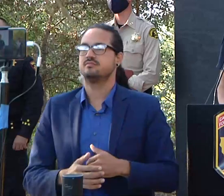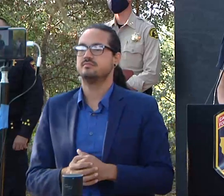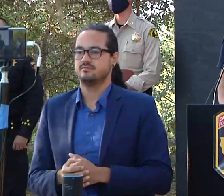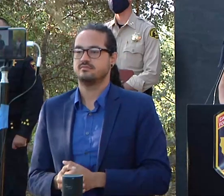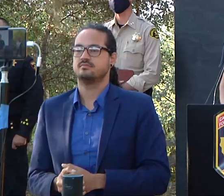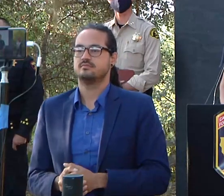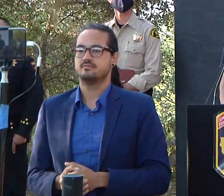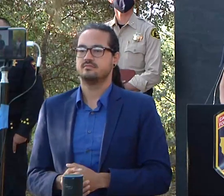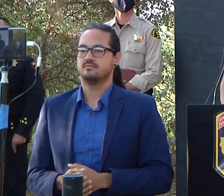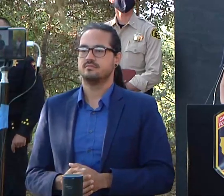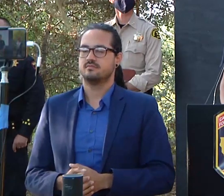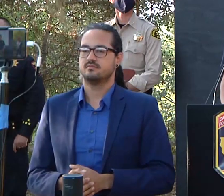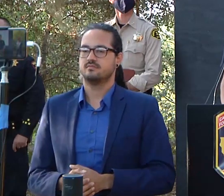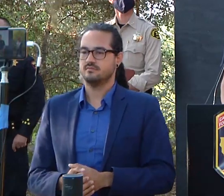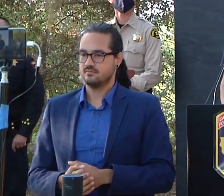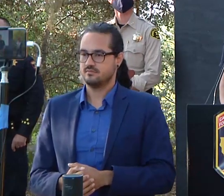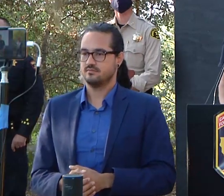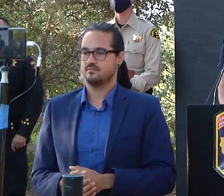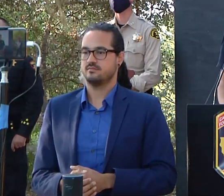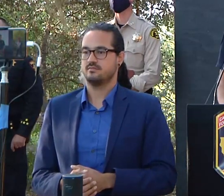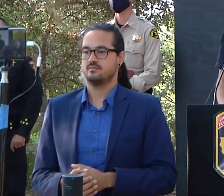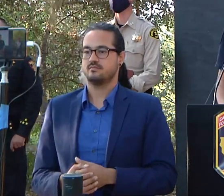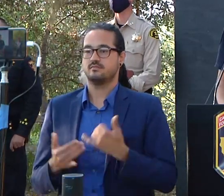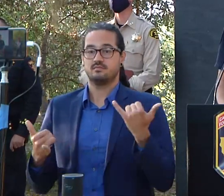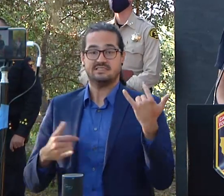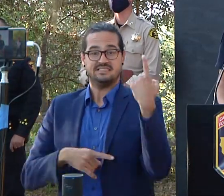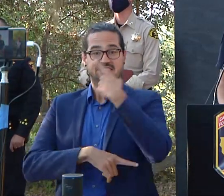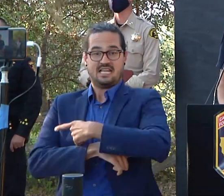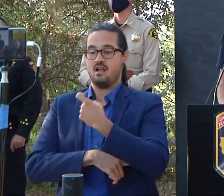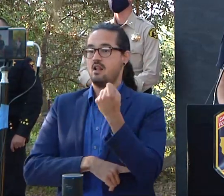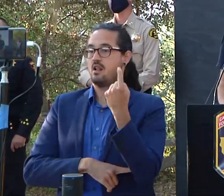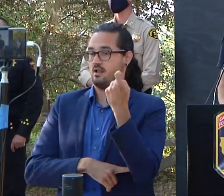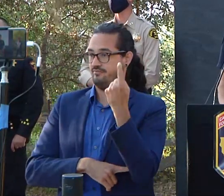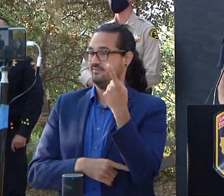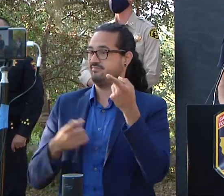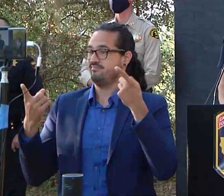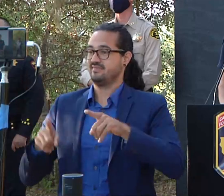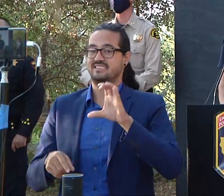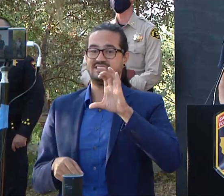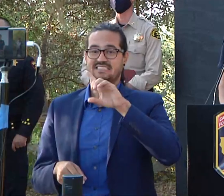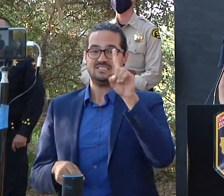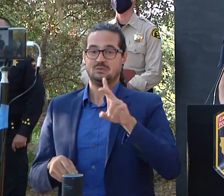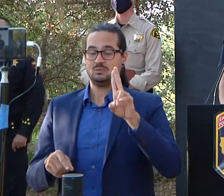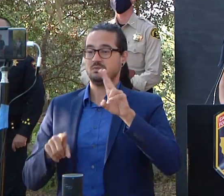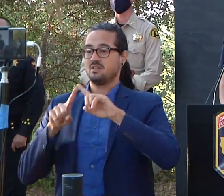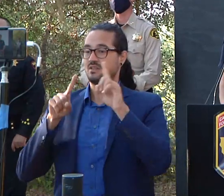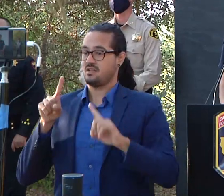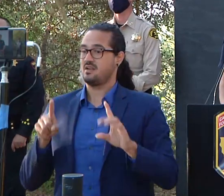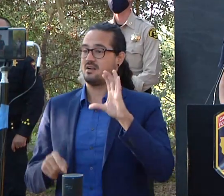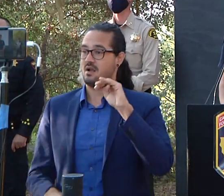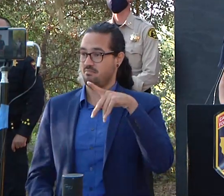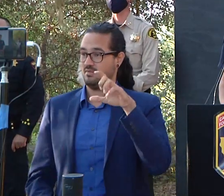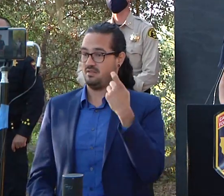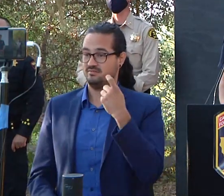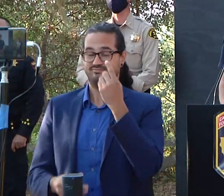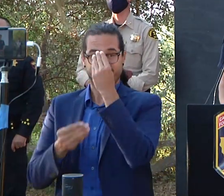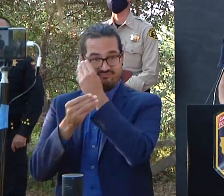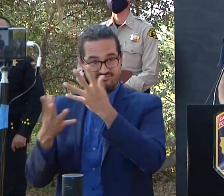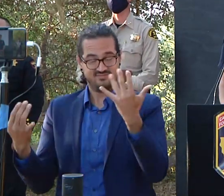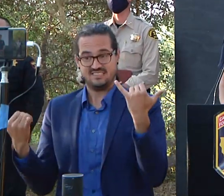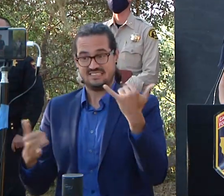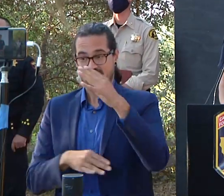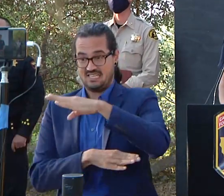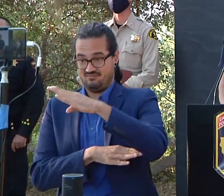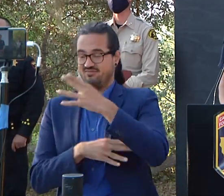so we're on day 11 here on the incident the czu complex we can confirm this afternoon that we have burned or 81